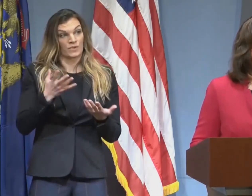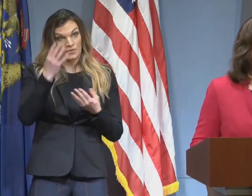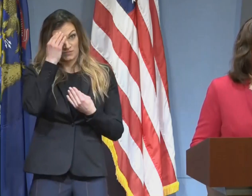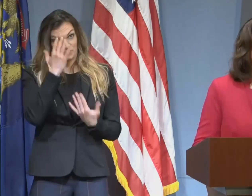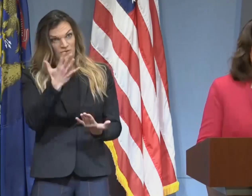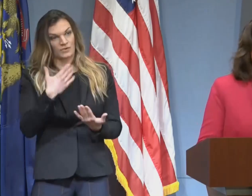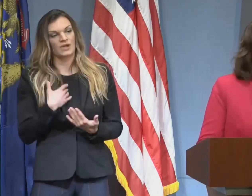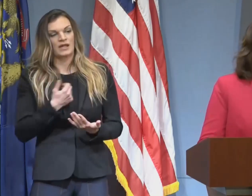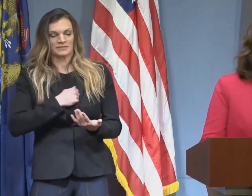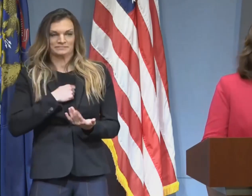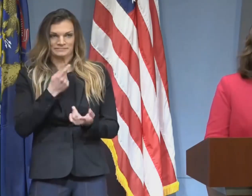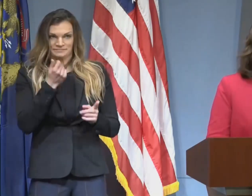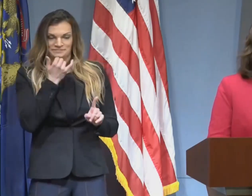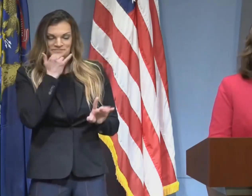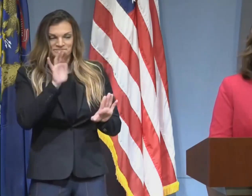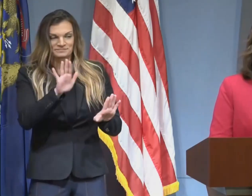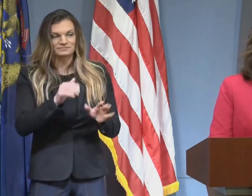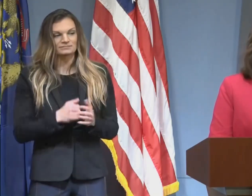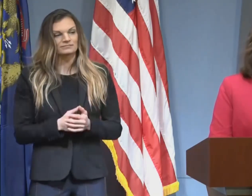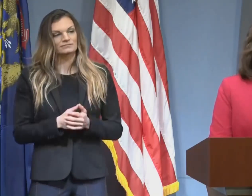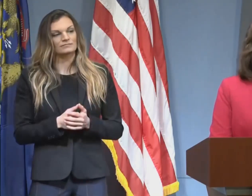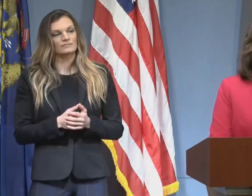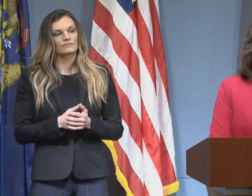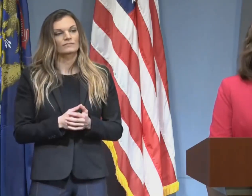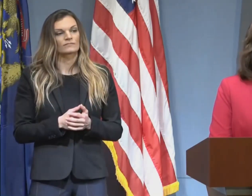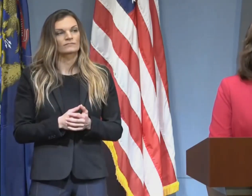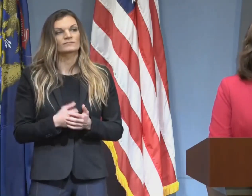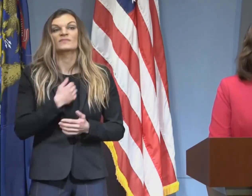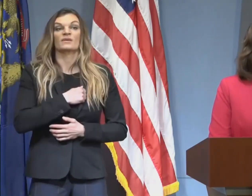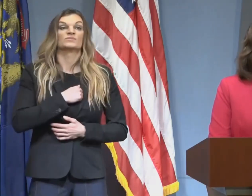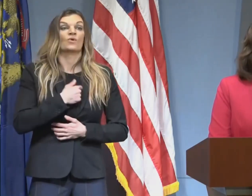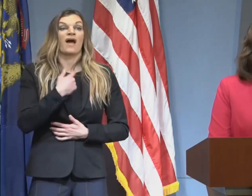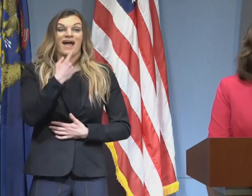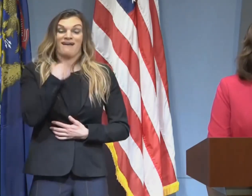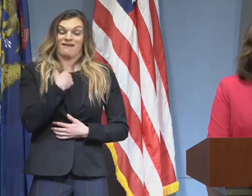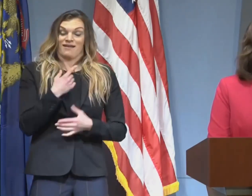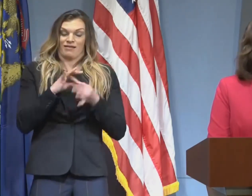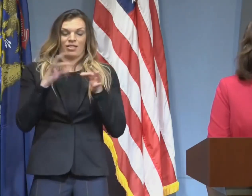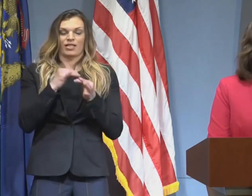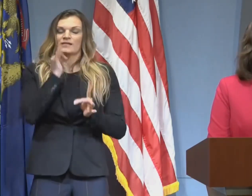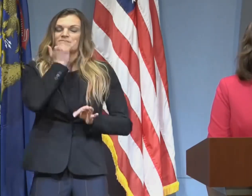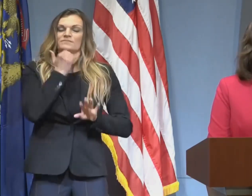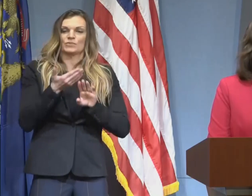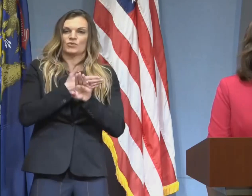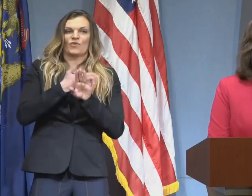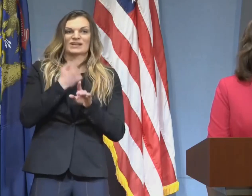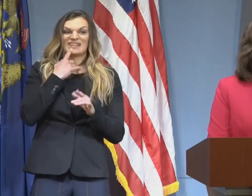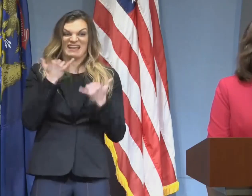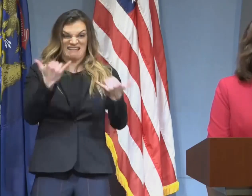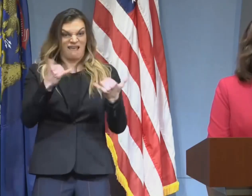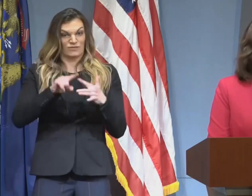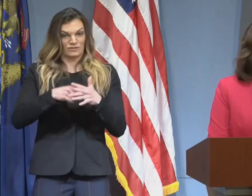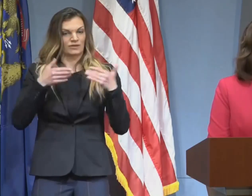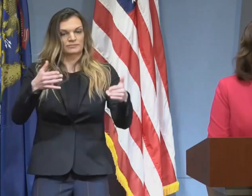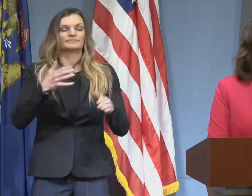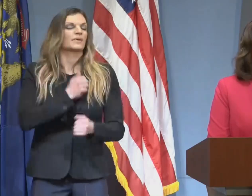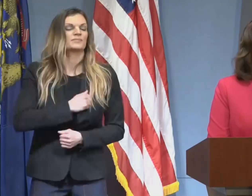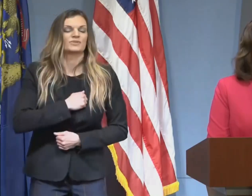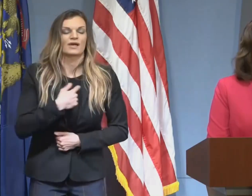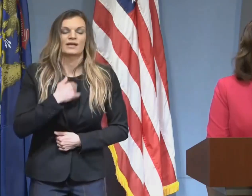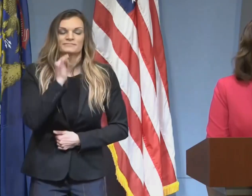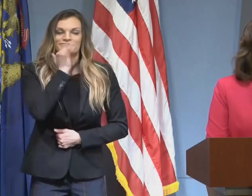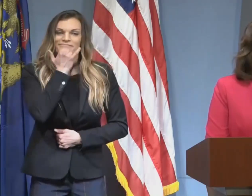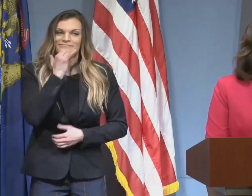correct myself already. I said that all of these things take effect immediately. I want to make sure that I'm clear and that I correct